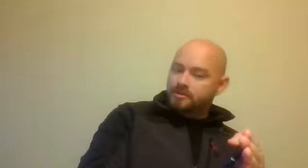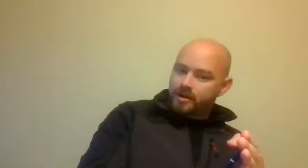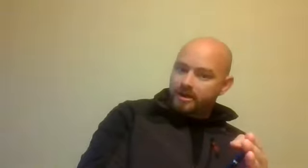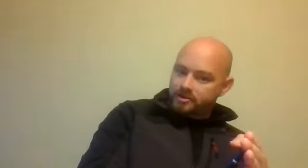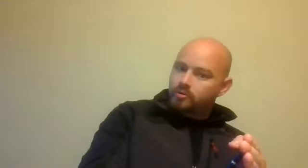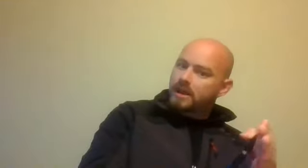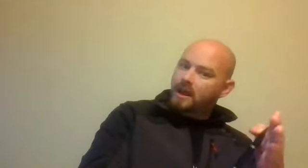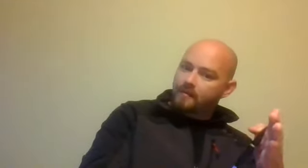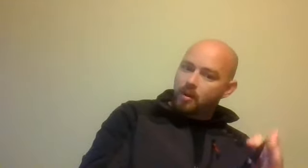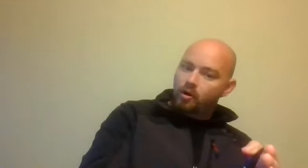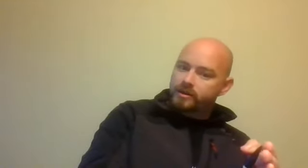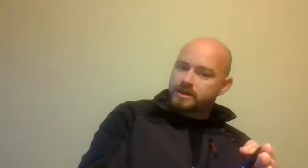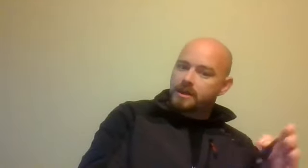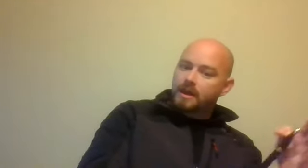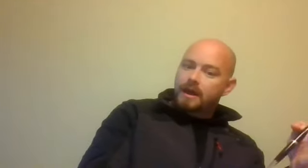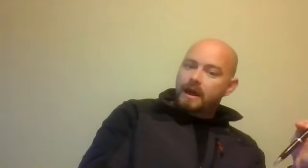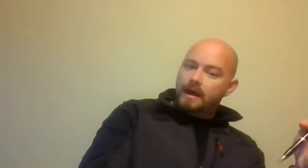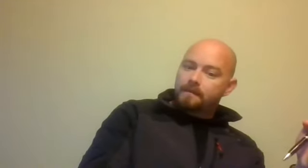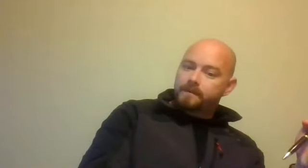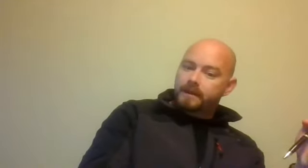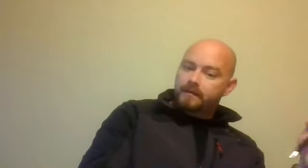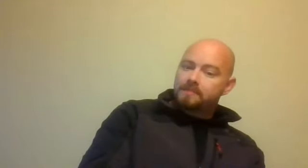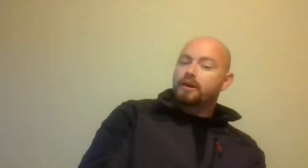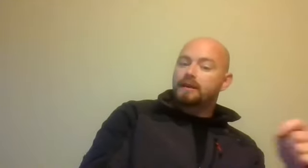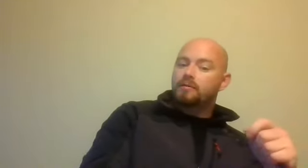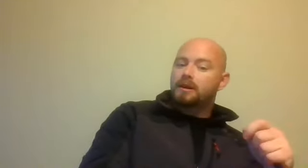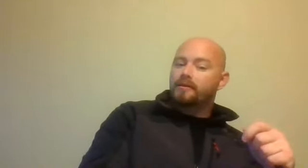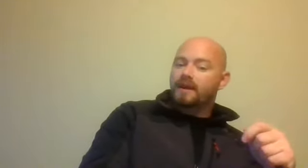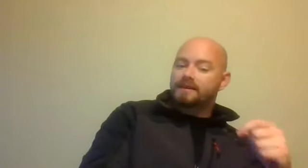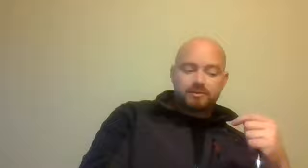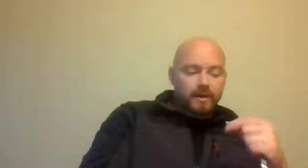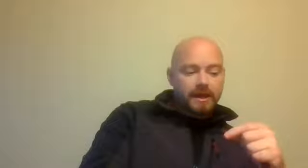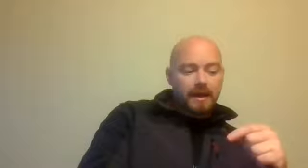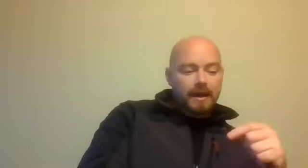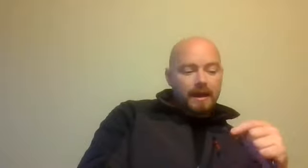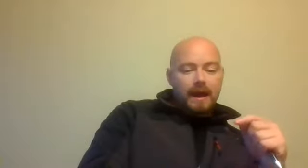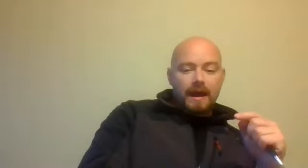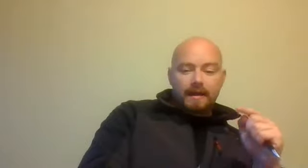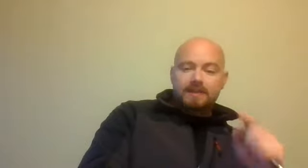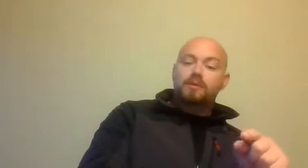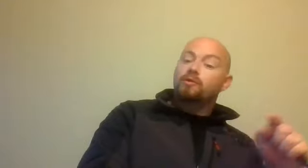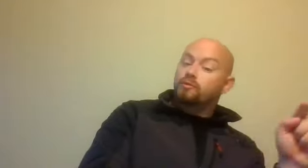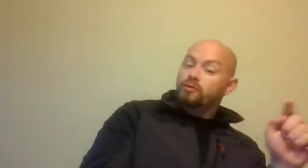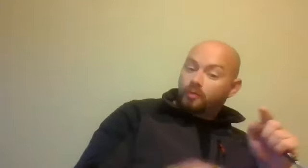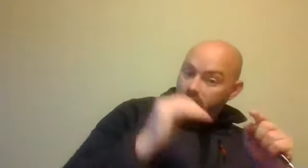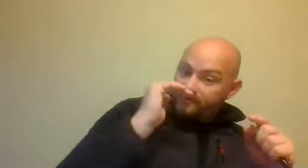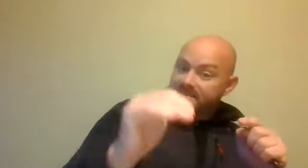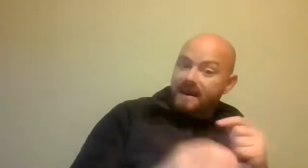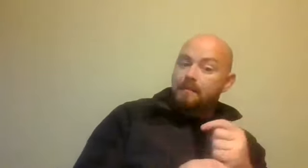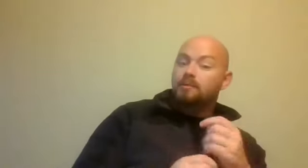contemporaneous note-taking and report writing. The event writing could be live for that this week. Next week, we're going to do another one of these face-to-camera